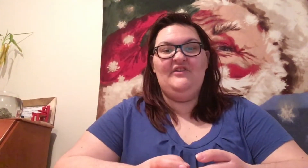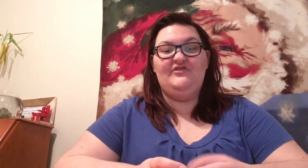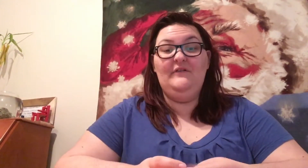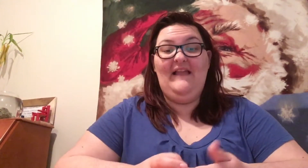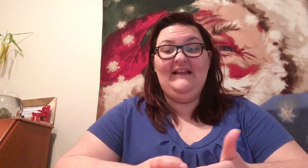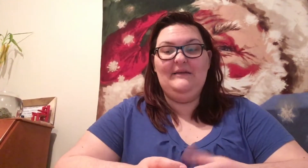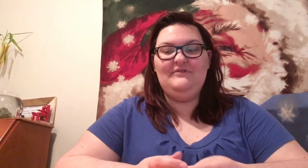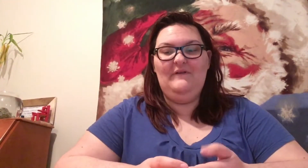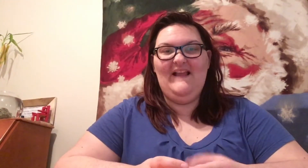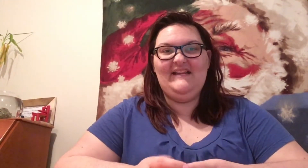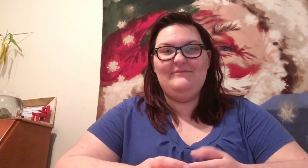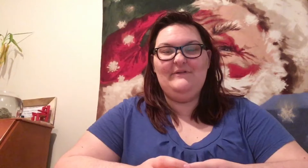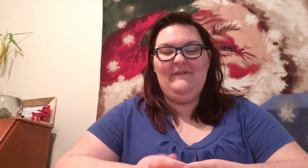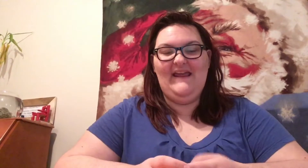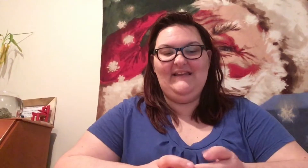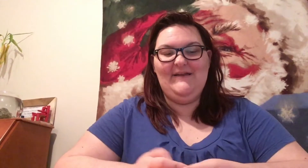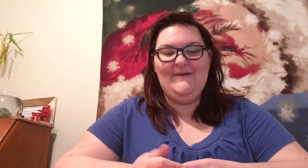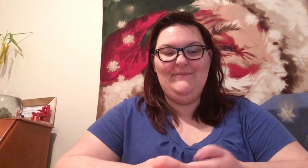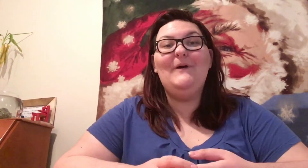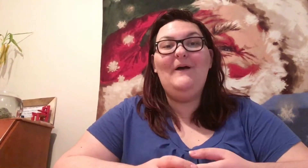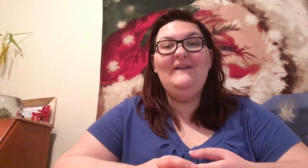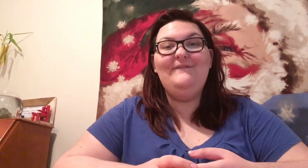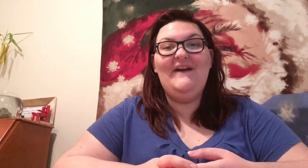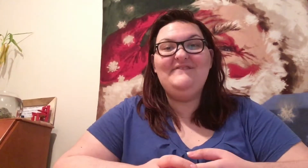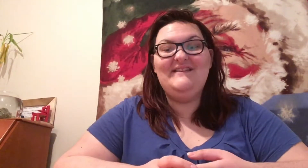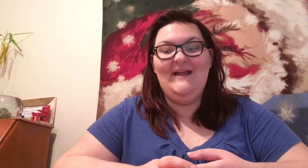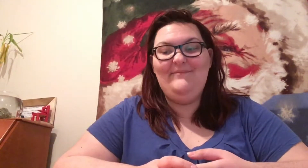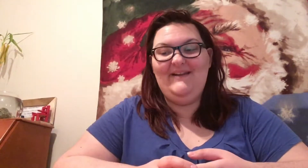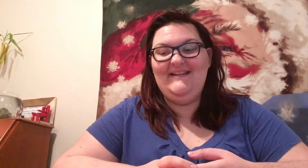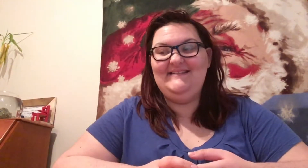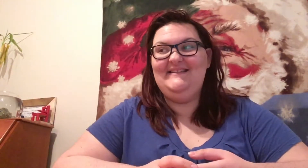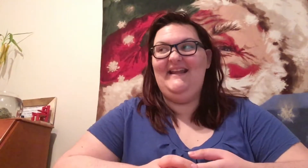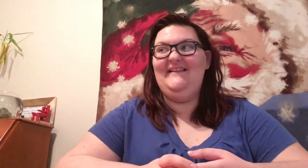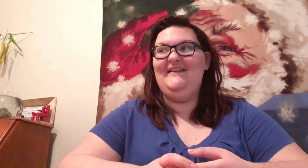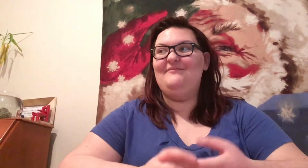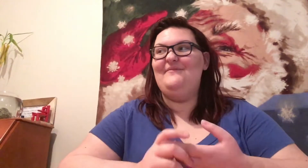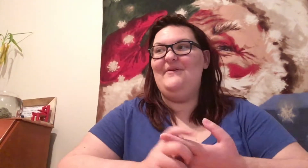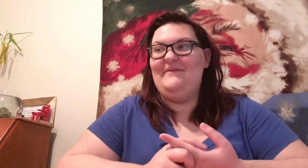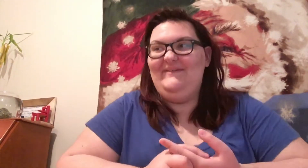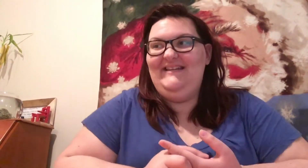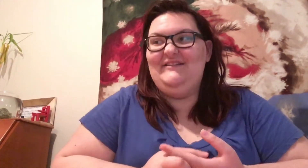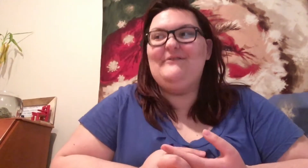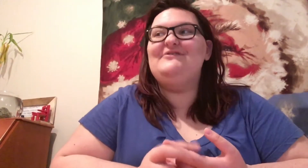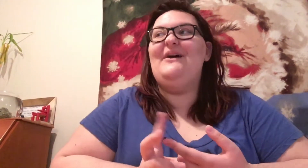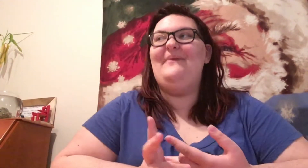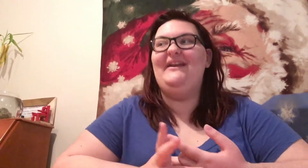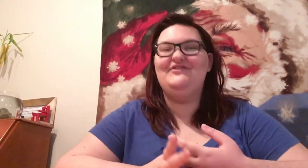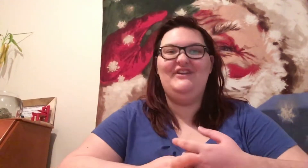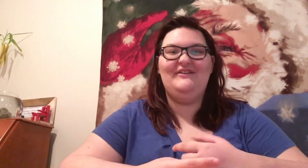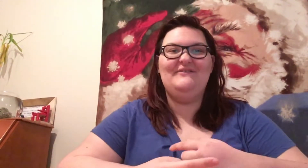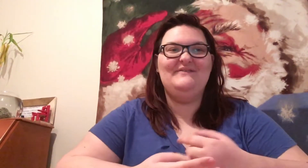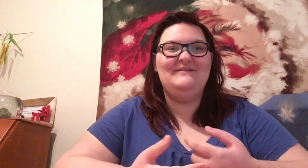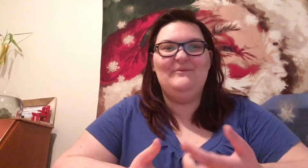don't like him, don't like him, don't like him. Call in five to ten minutes saying that you're my mom that we need to go shopping. And she goes, why?